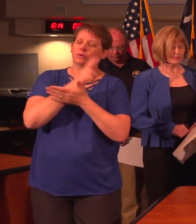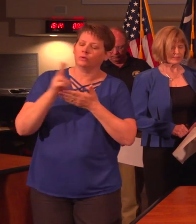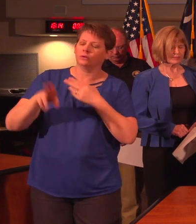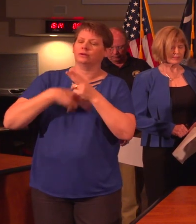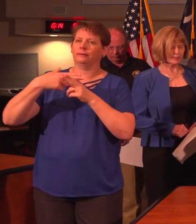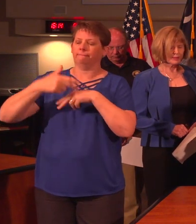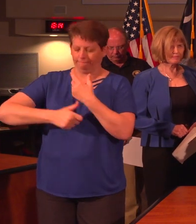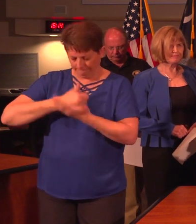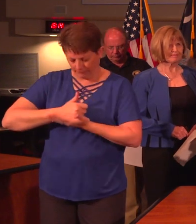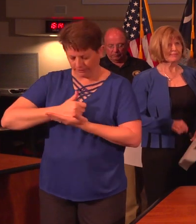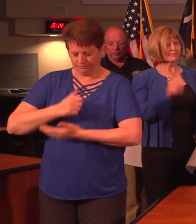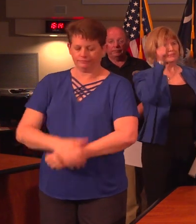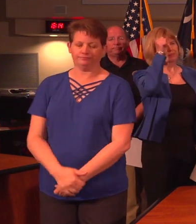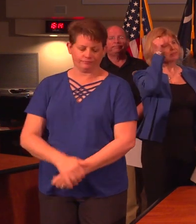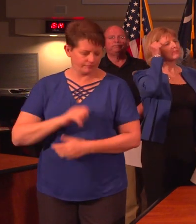Amen.